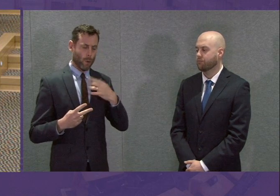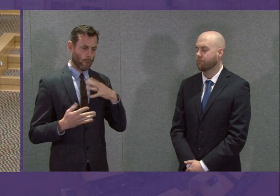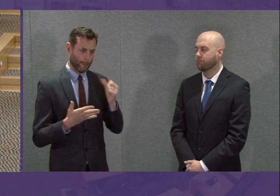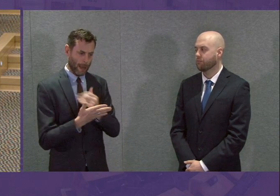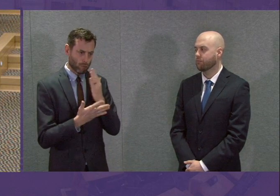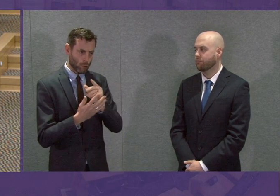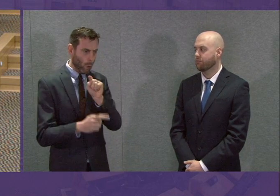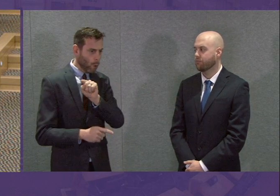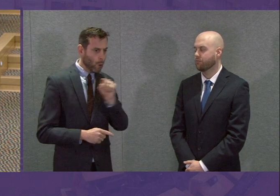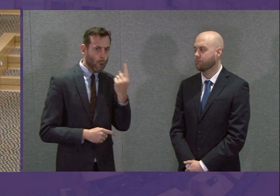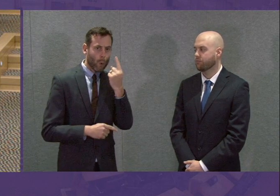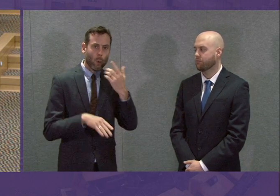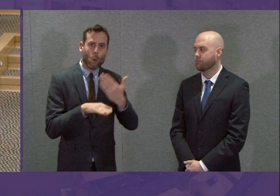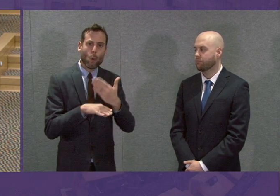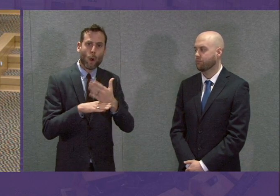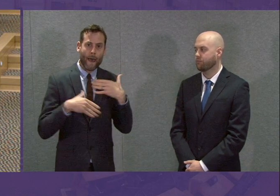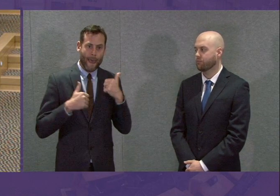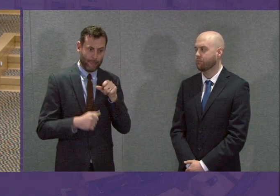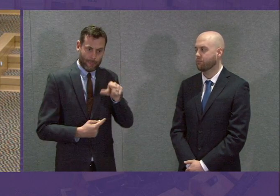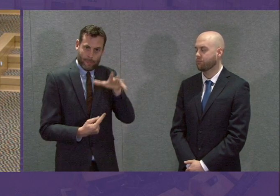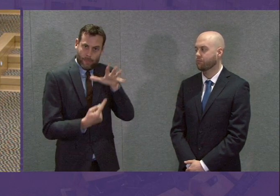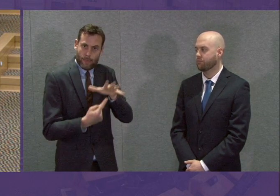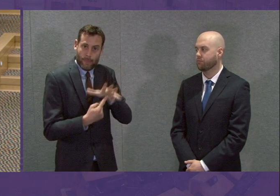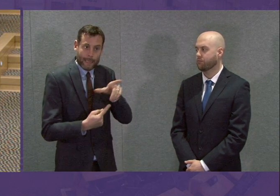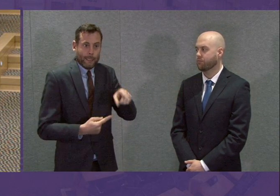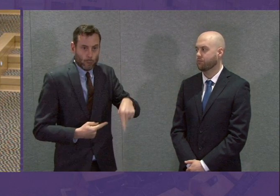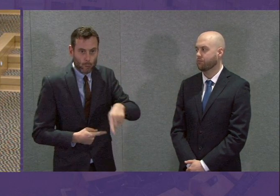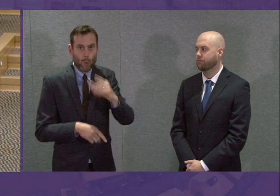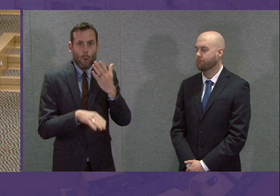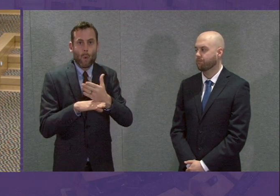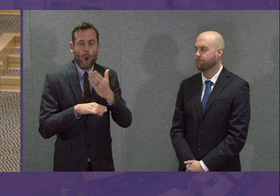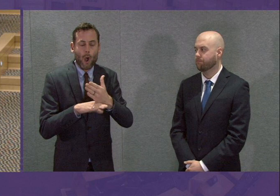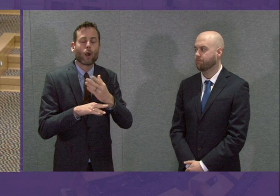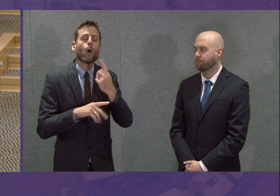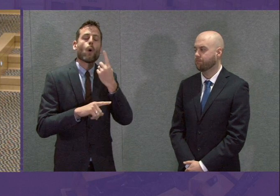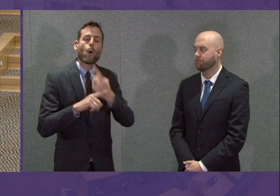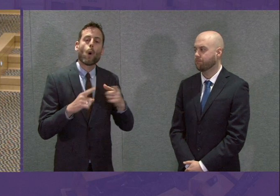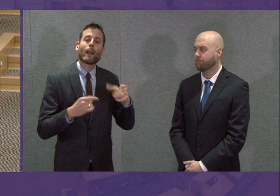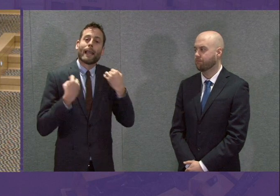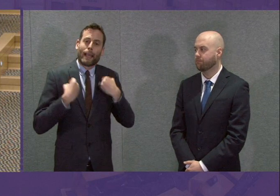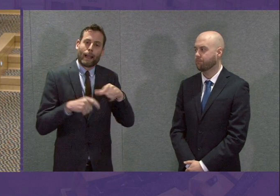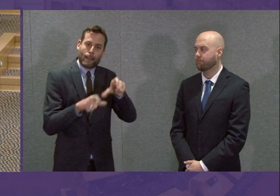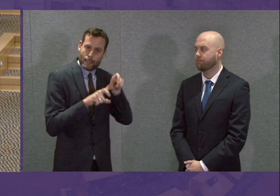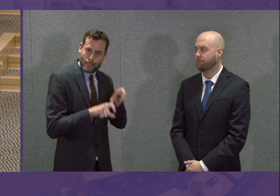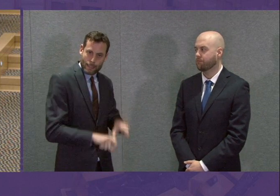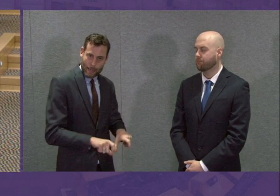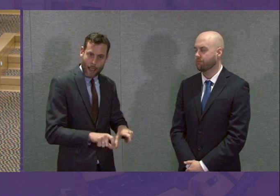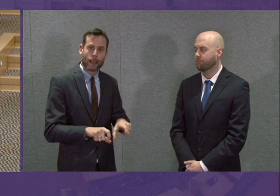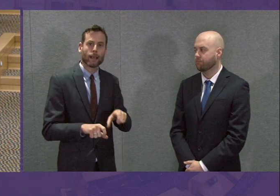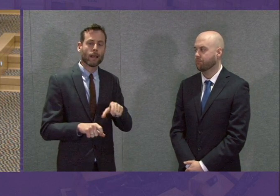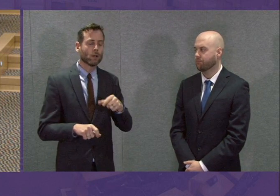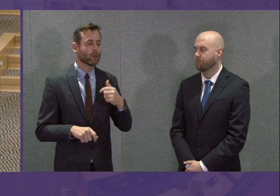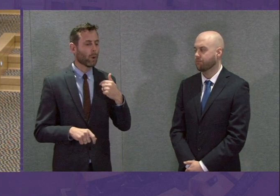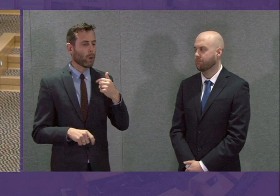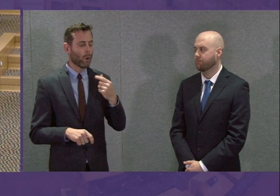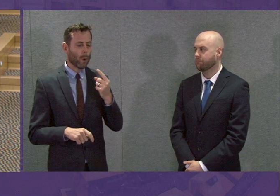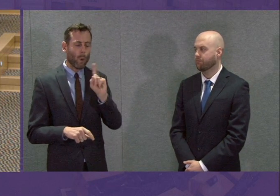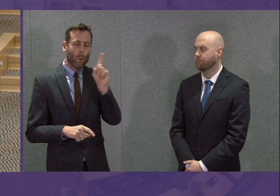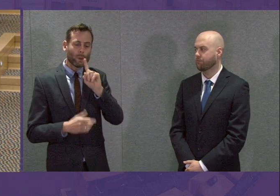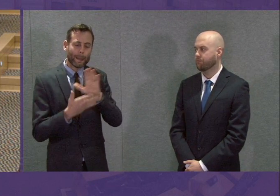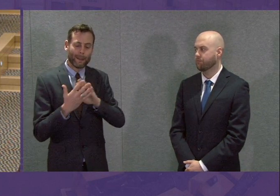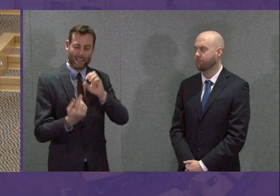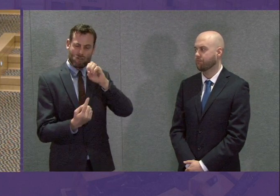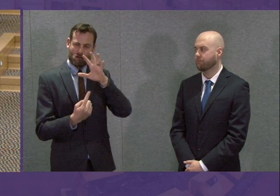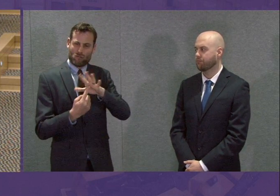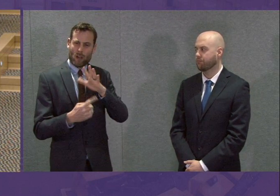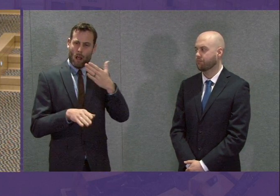they are actually ill. And there is work ongoing in all four nations to define that list of critical workers, but of